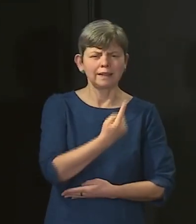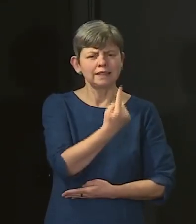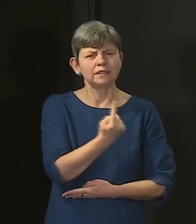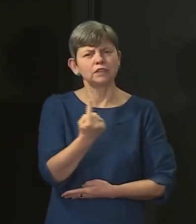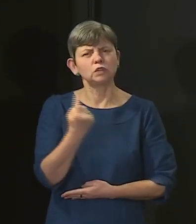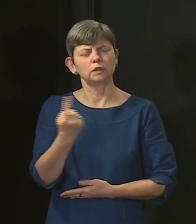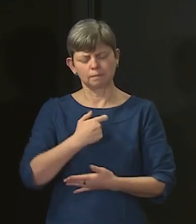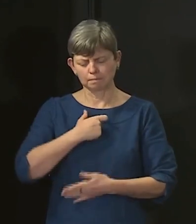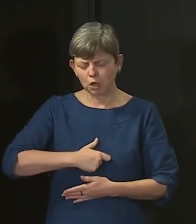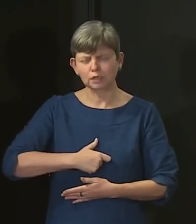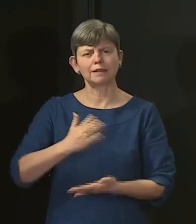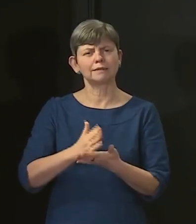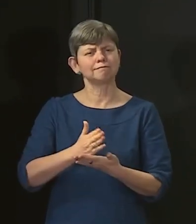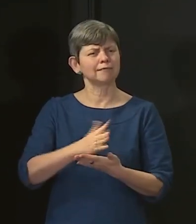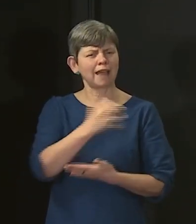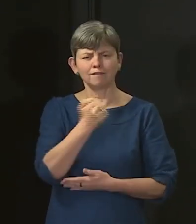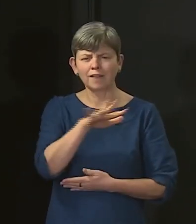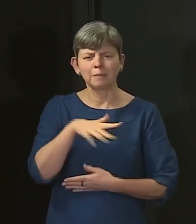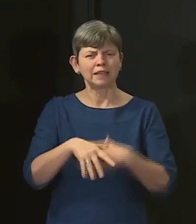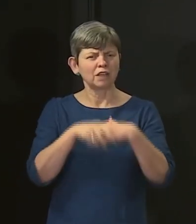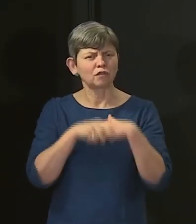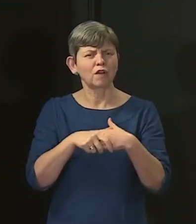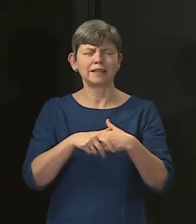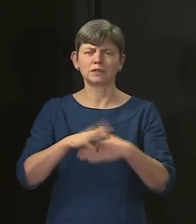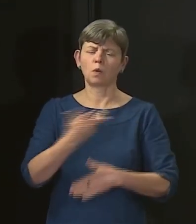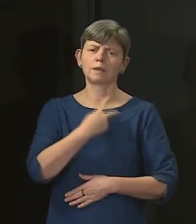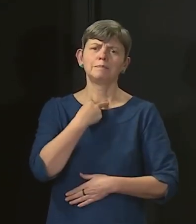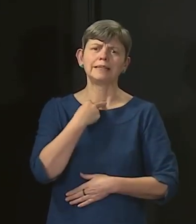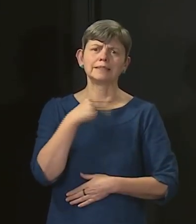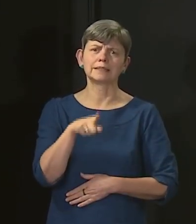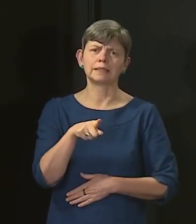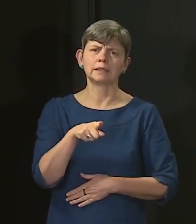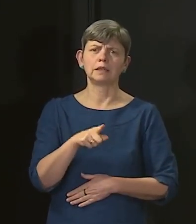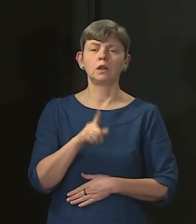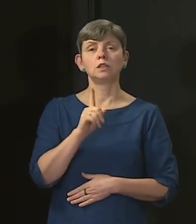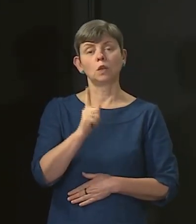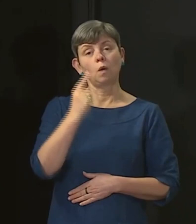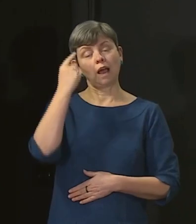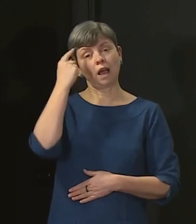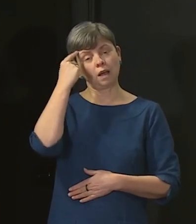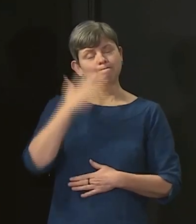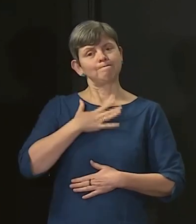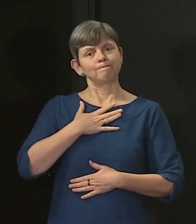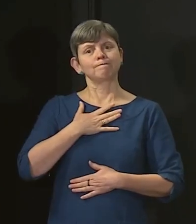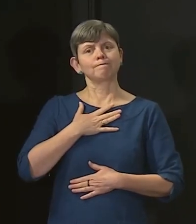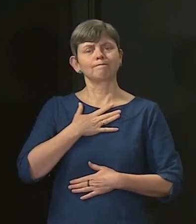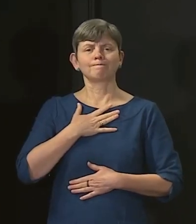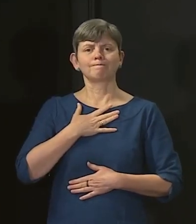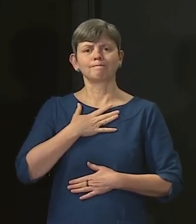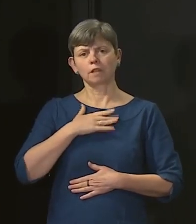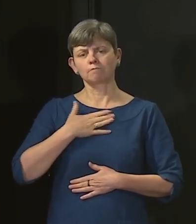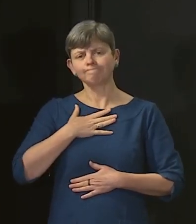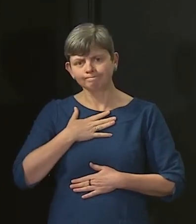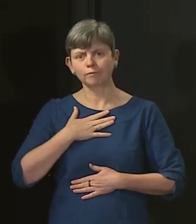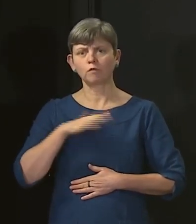being, somebody who was loved and is currently being mourned. So my thoughts and condolences go to every family around